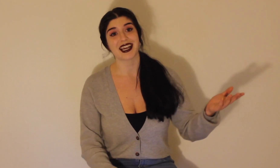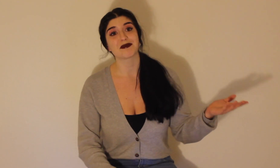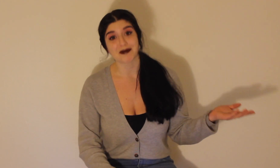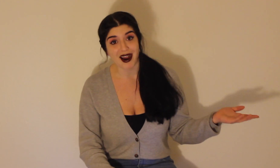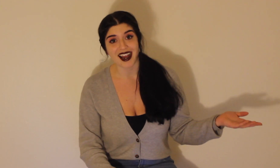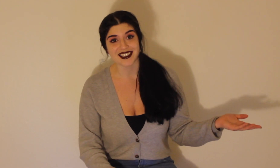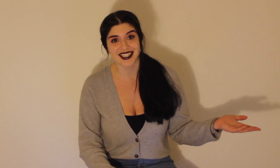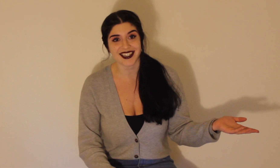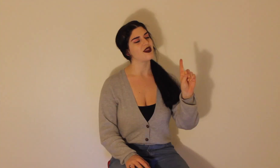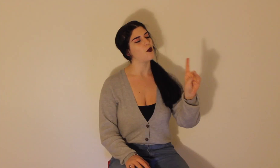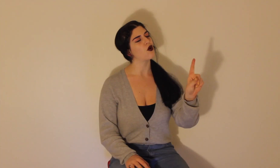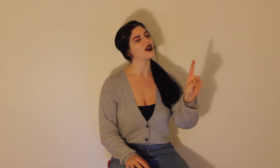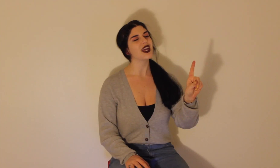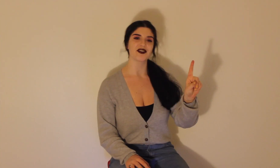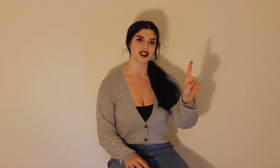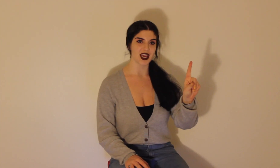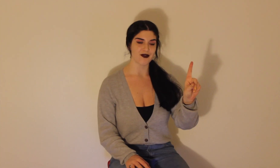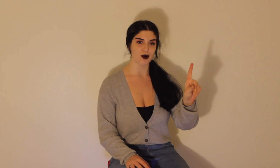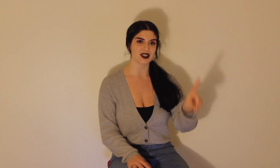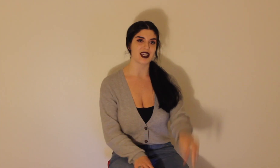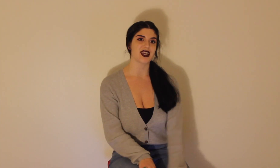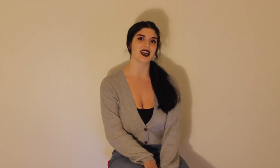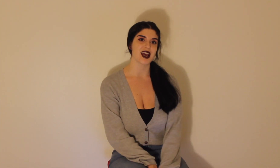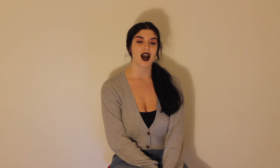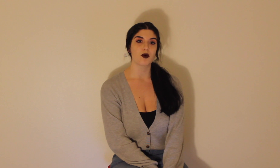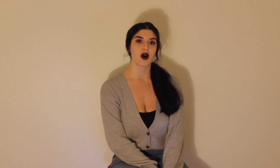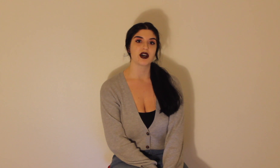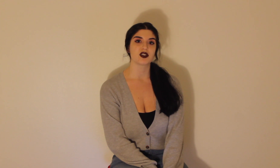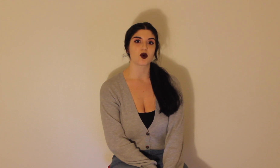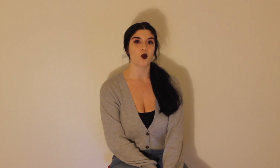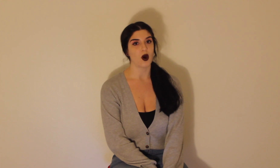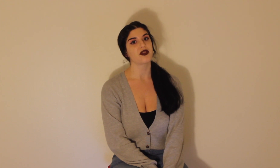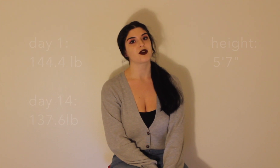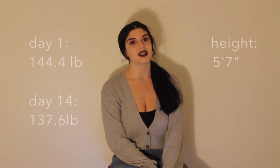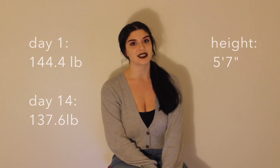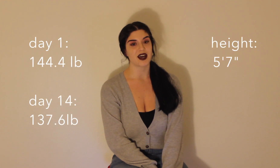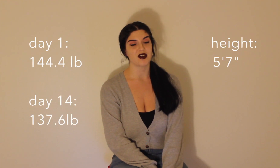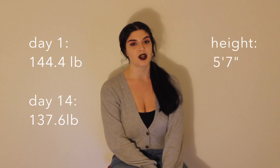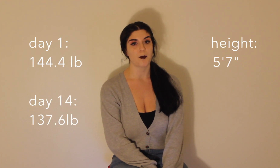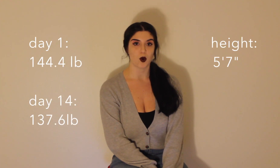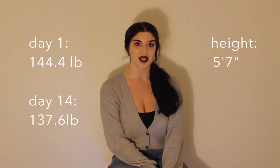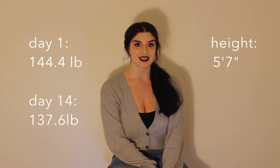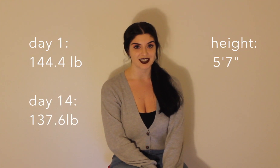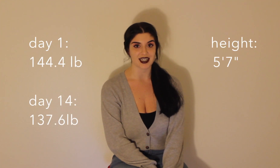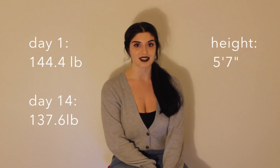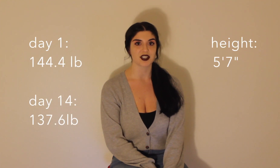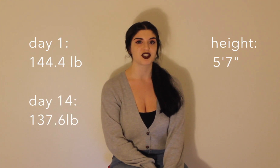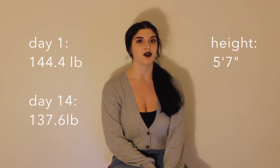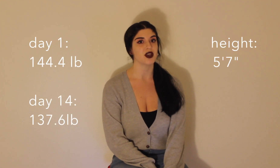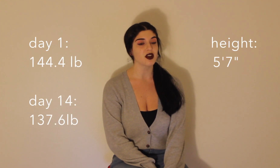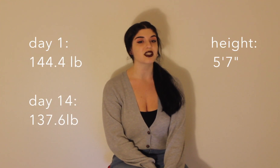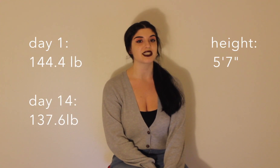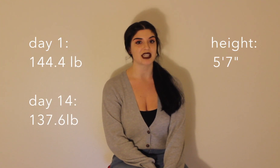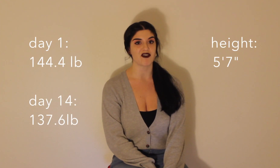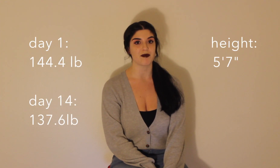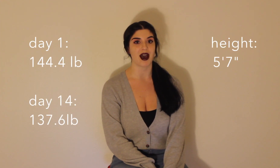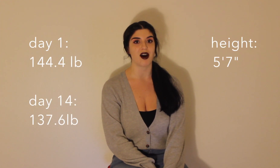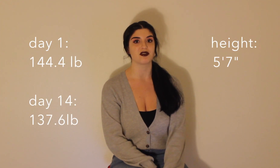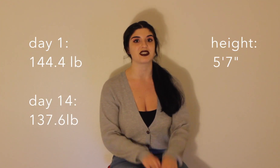say I'm surprised. And the morning of day 14, I was 137.6. So nearly seven pounds